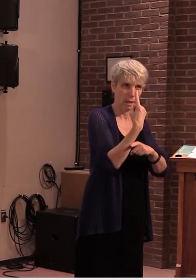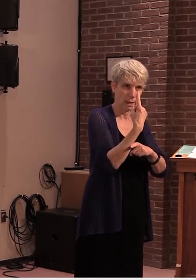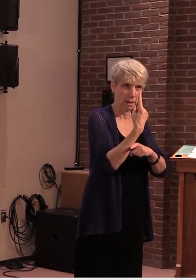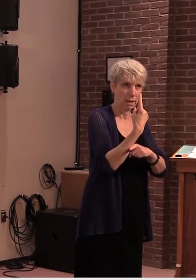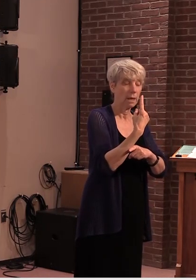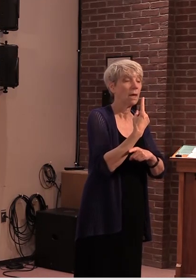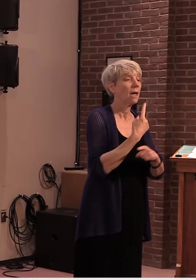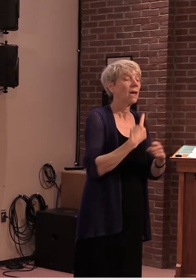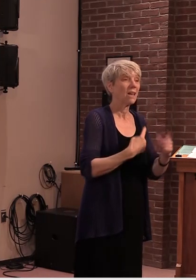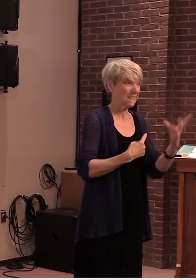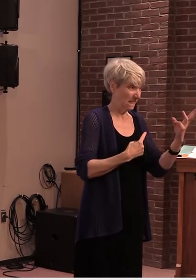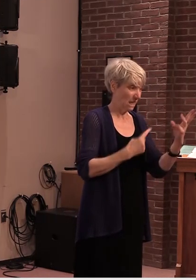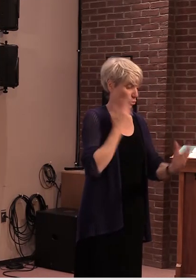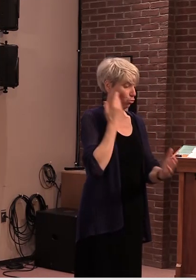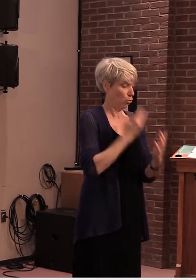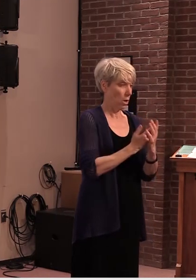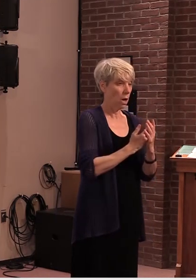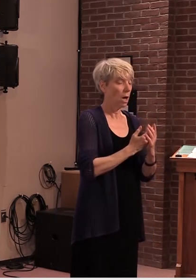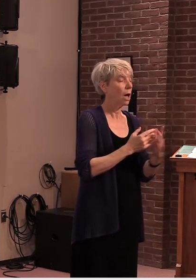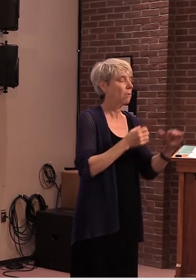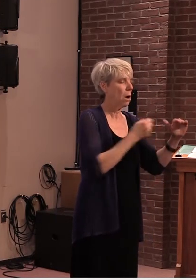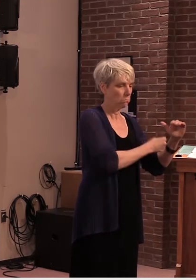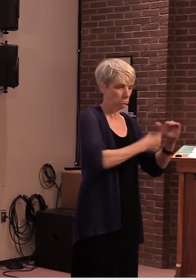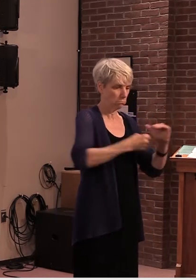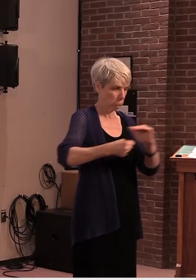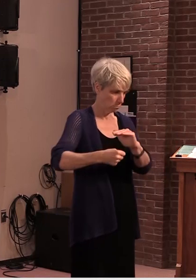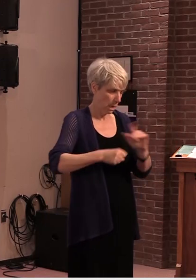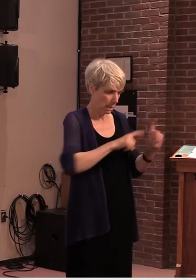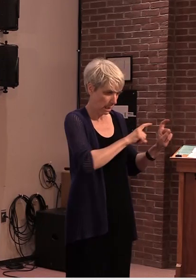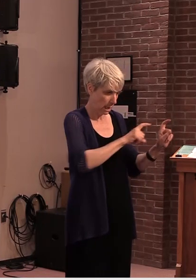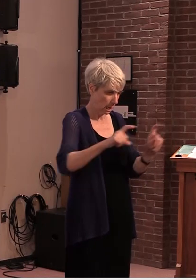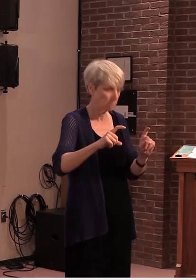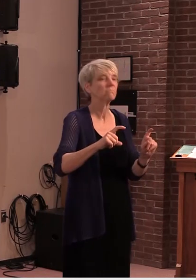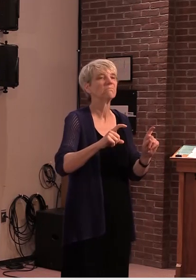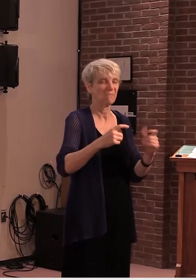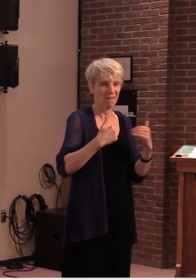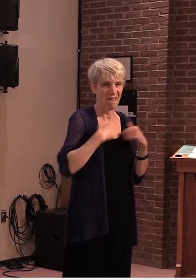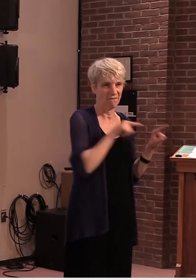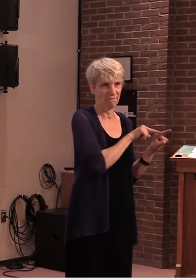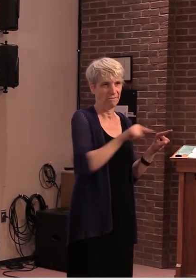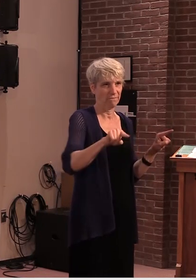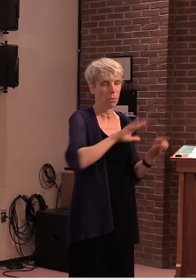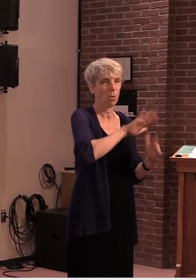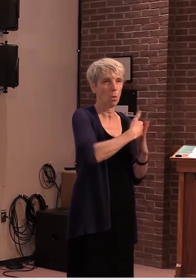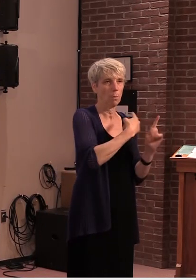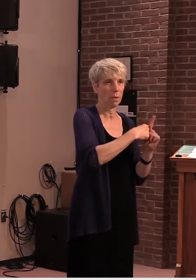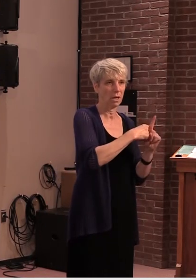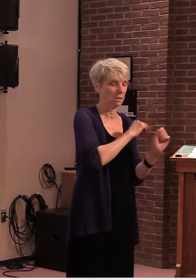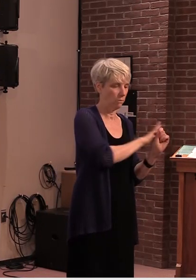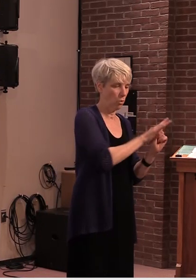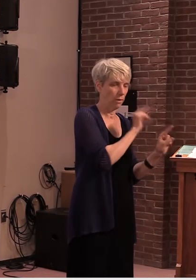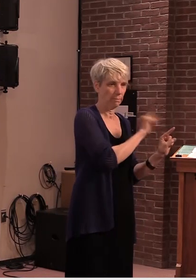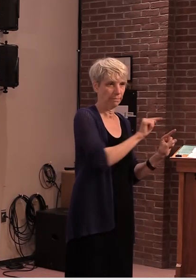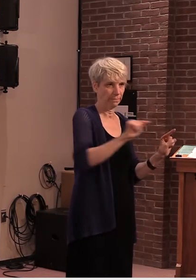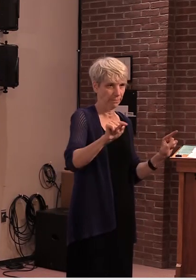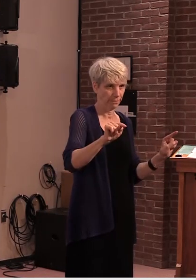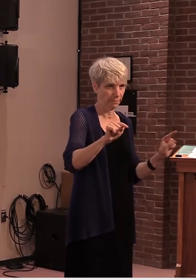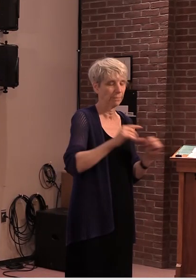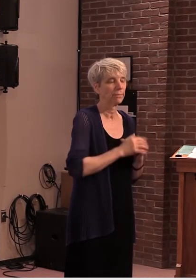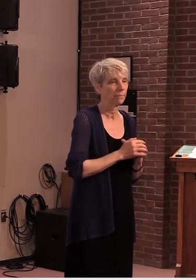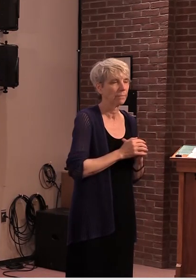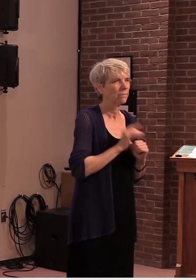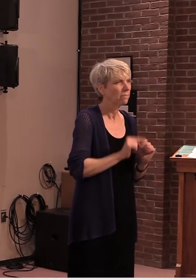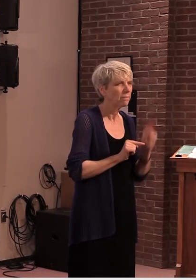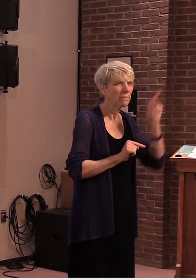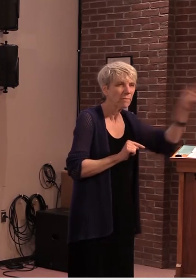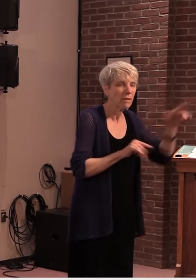being positive for the virus these results coupled with a positive inmate test in mississippi led